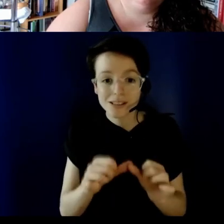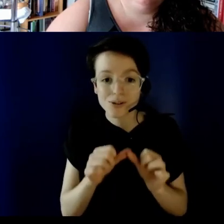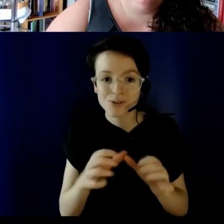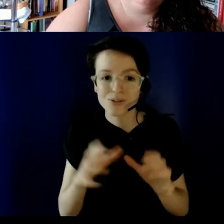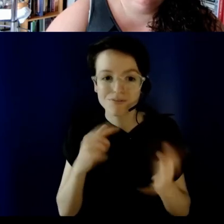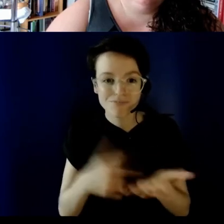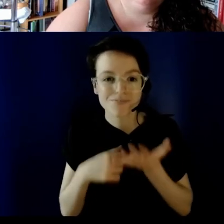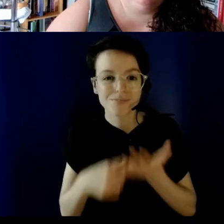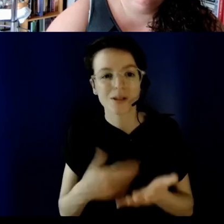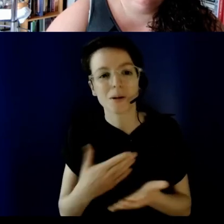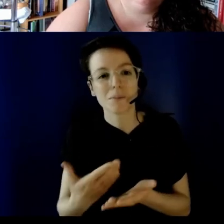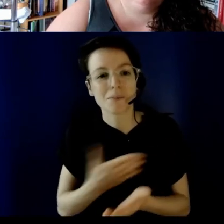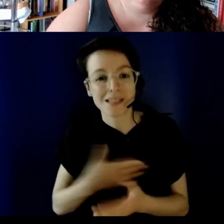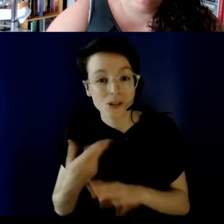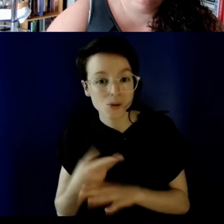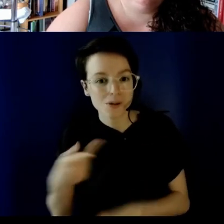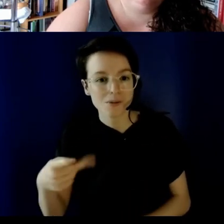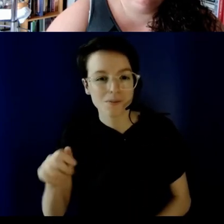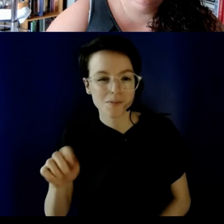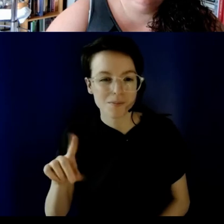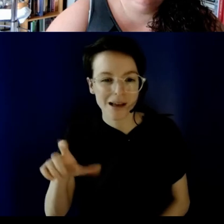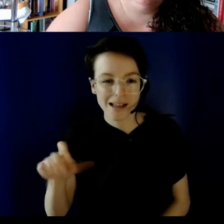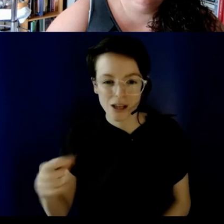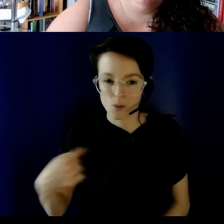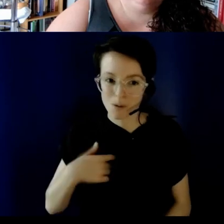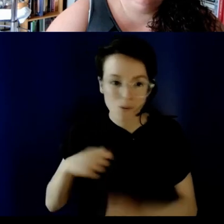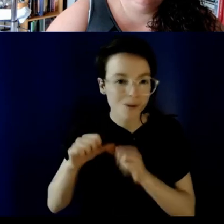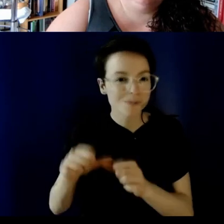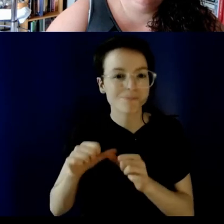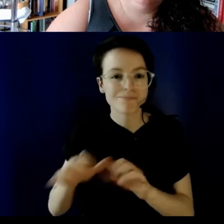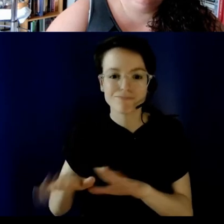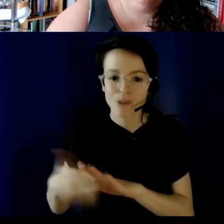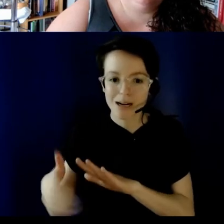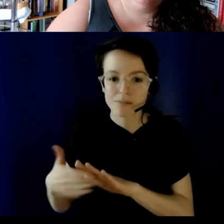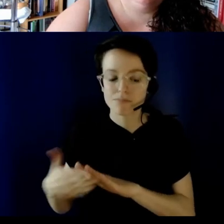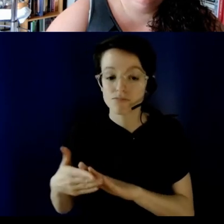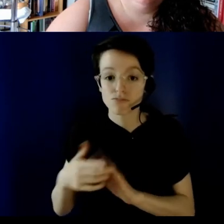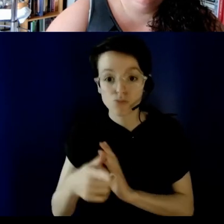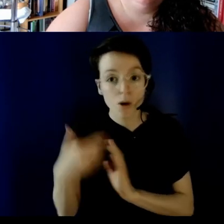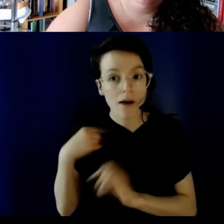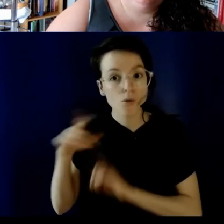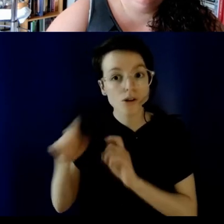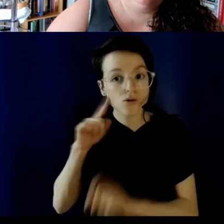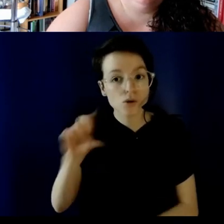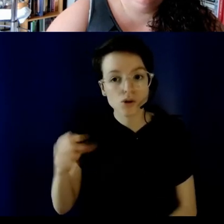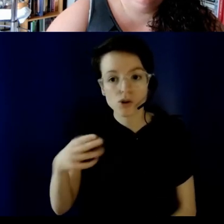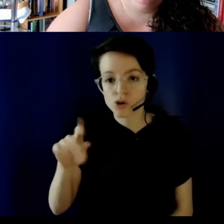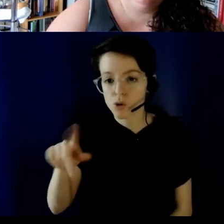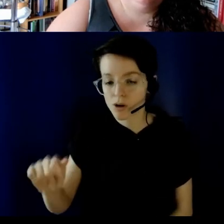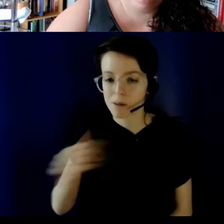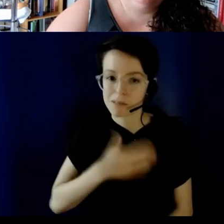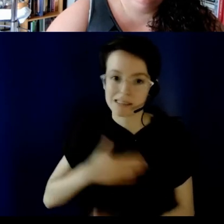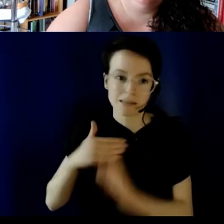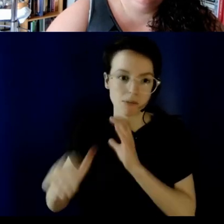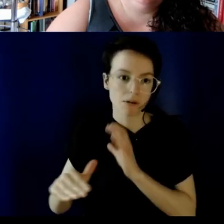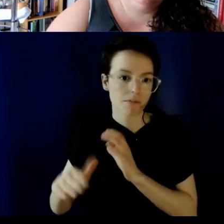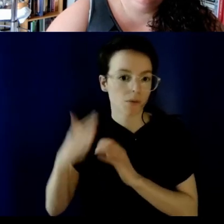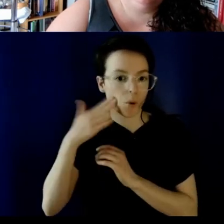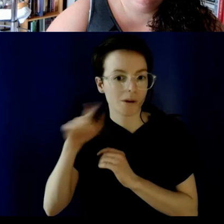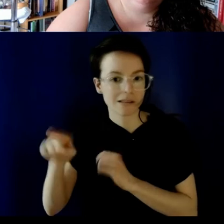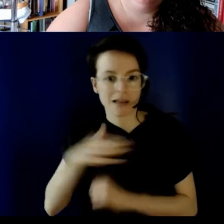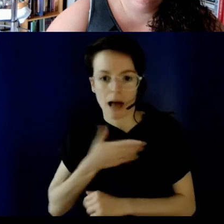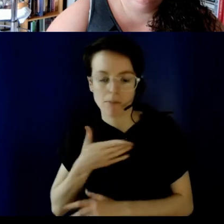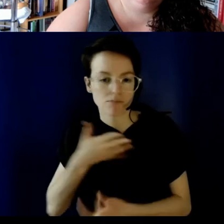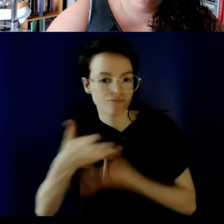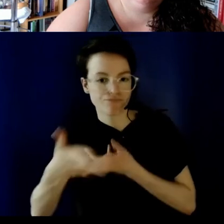you can continue the conversation there. If you have thoughts or questions for Shota, please email Shota. He would love to be able to